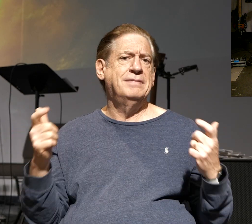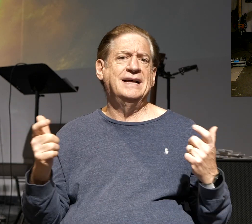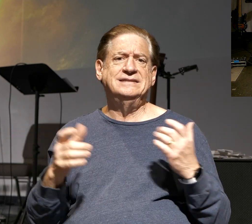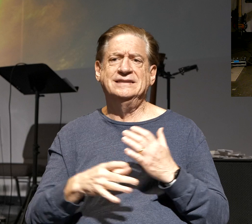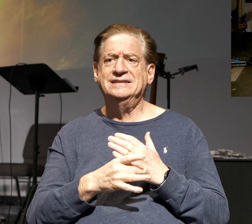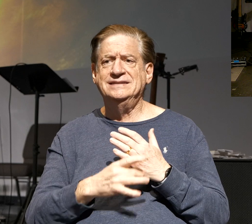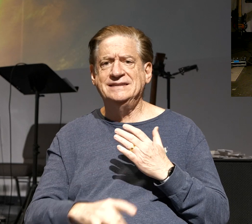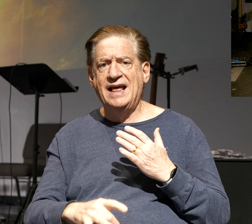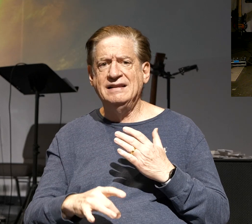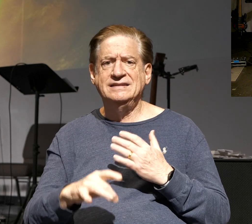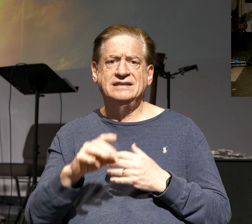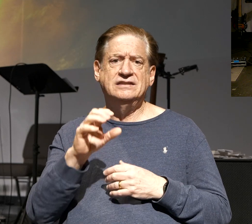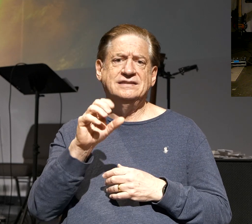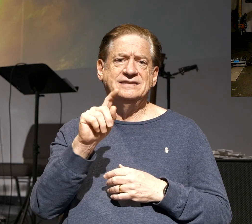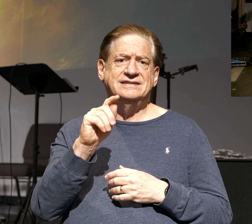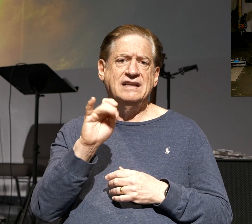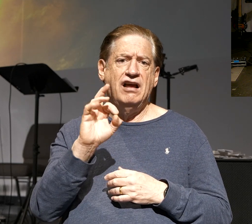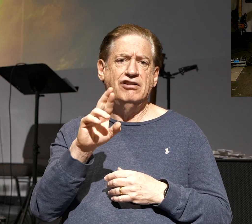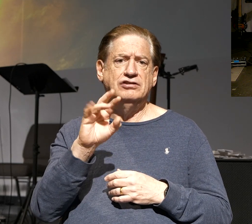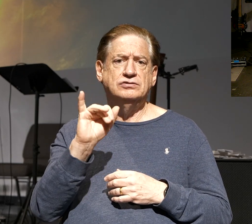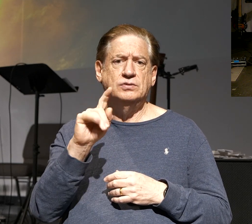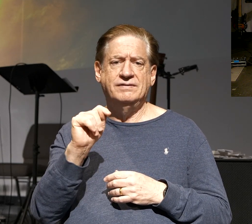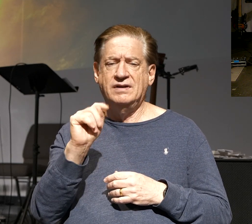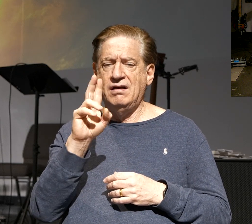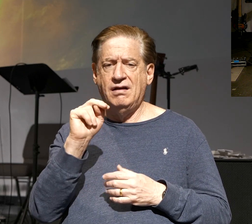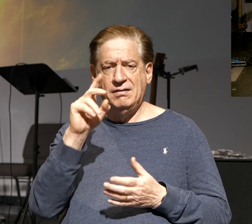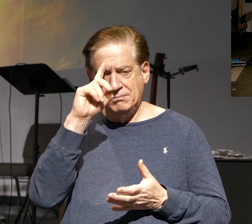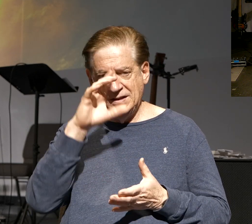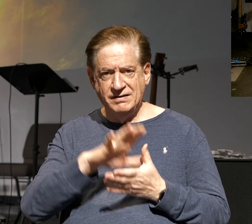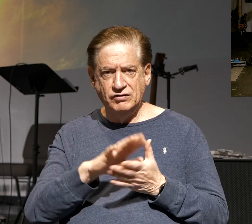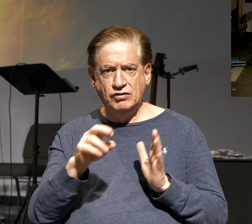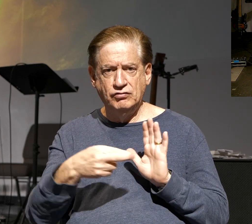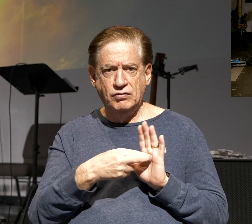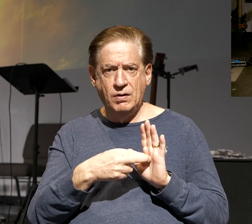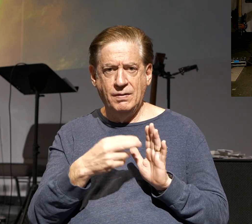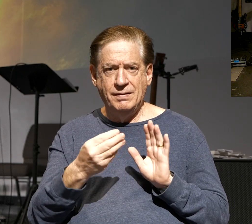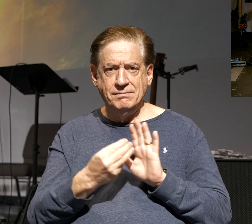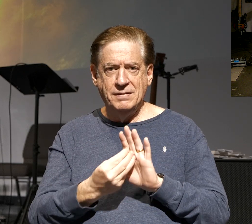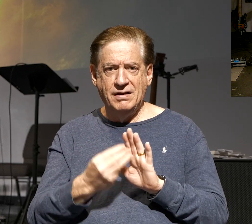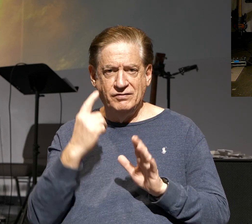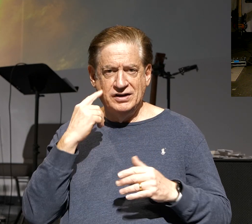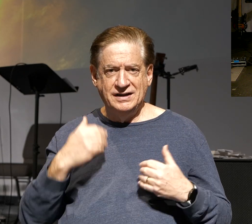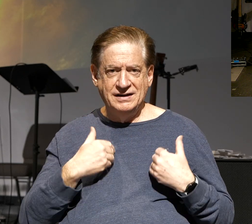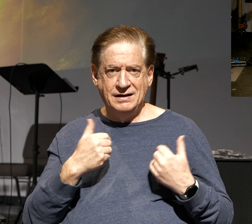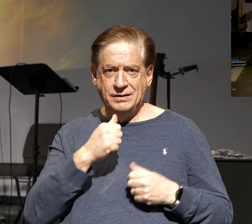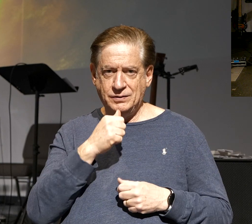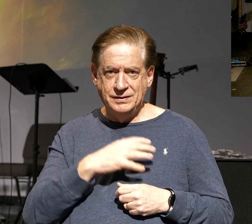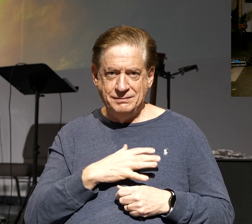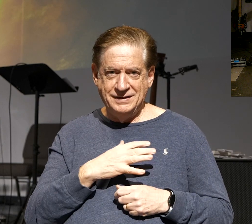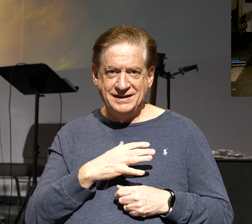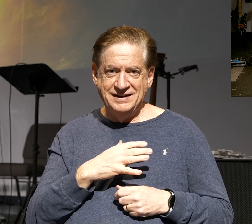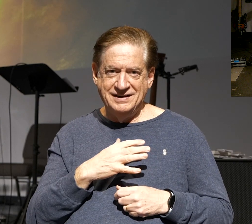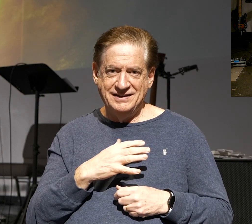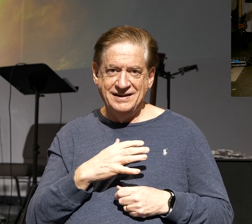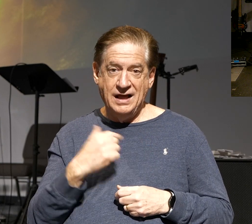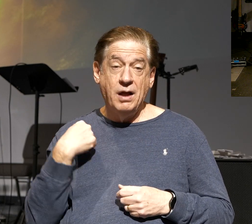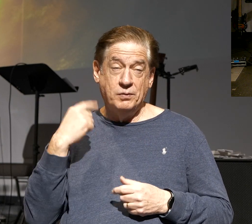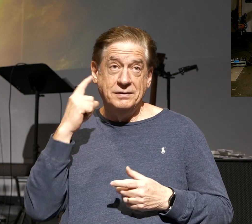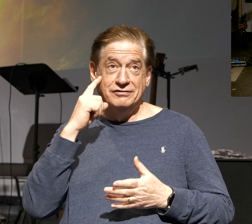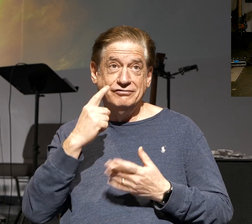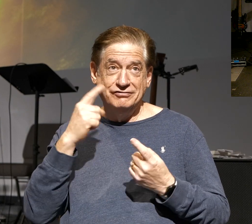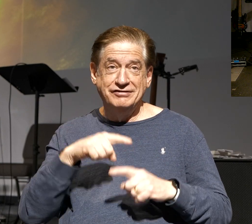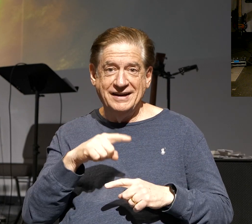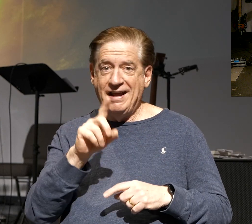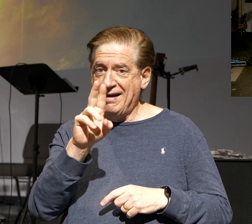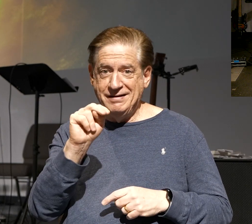Taylor Swift is an unbelievable role model for young women. I would agree, unbelievable, okay,